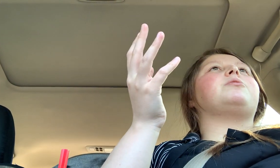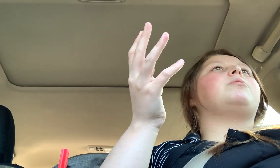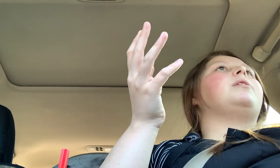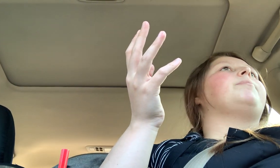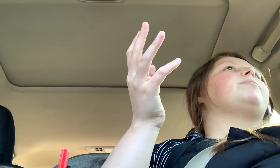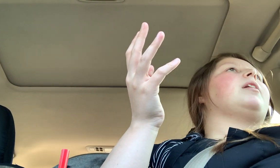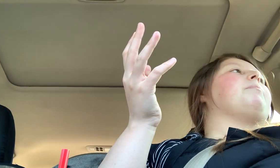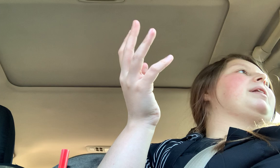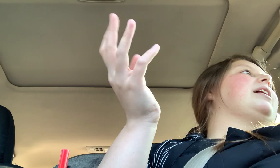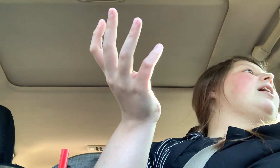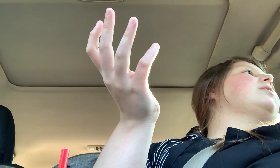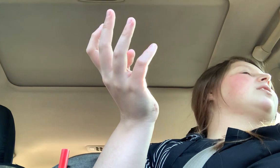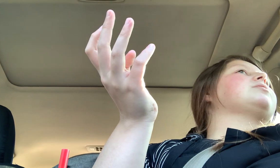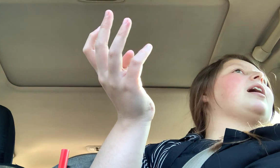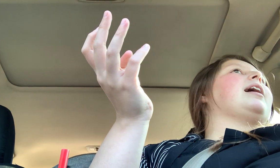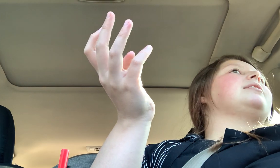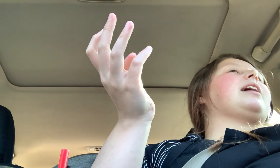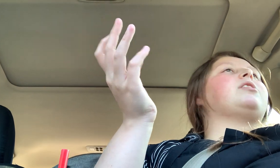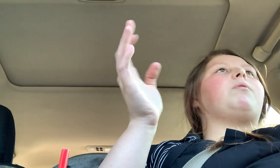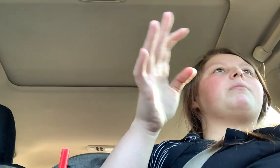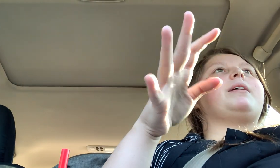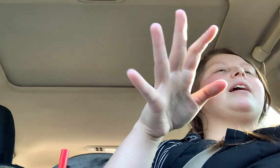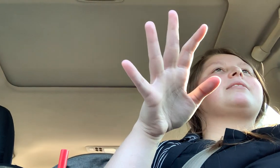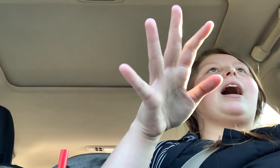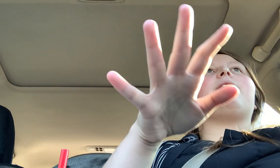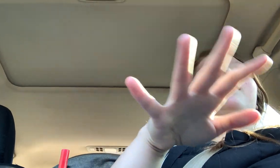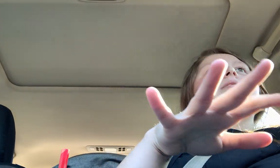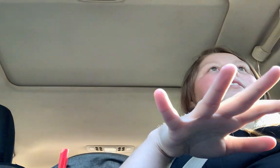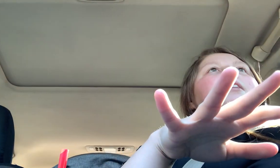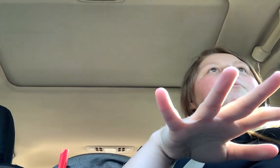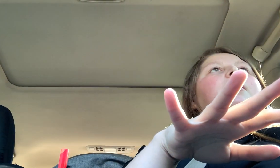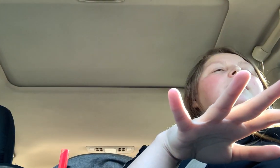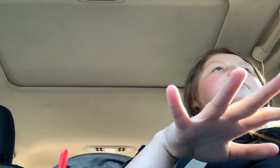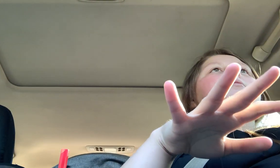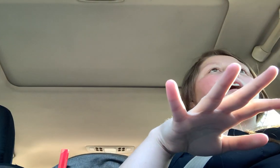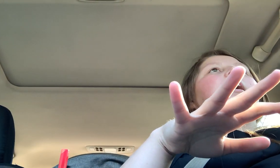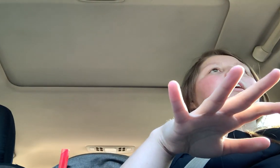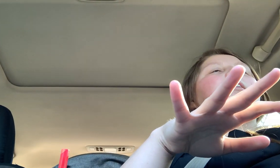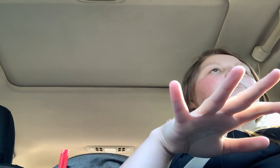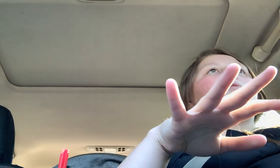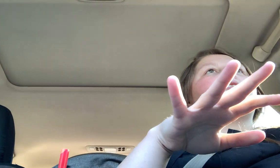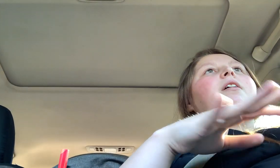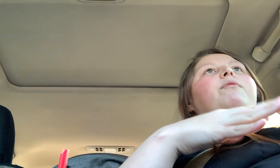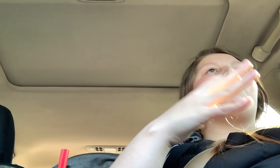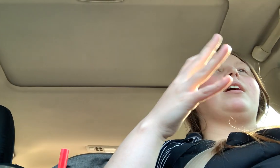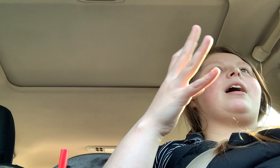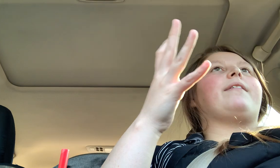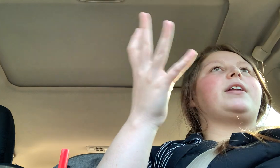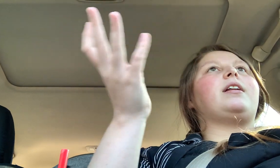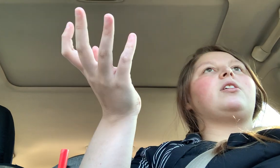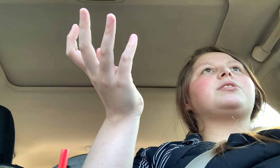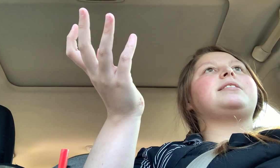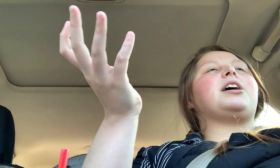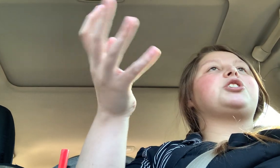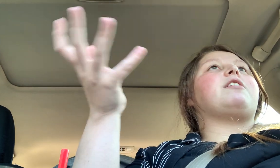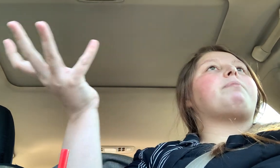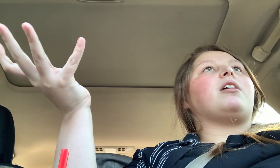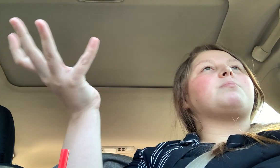be at a healthier size. I don't want to be as high risk as I was. I want to avoid having another C-section if possible.